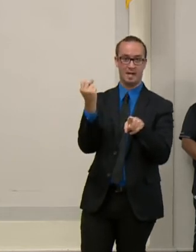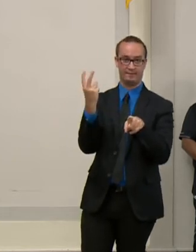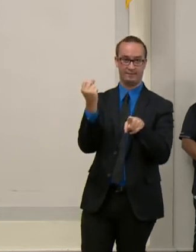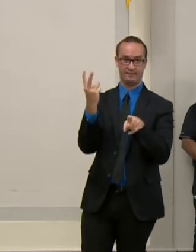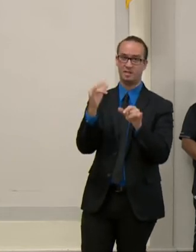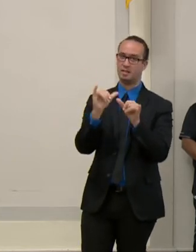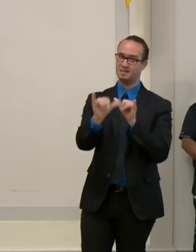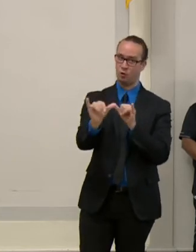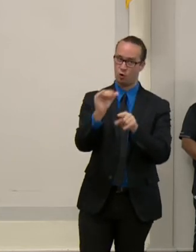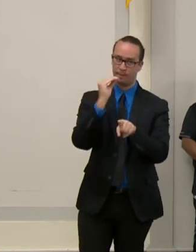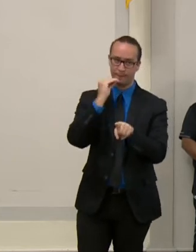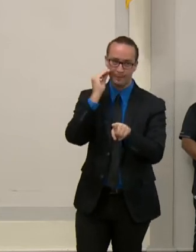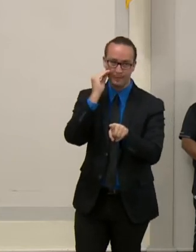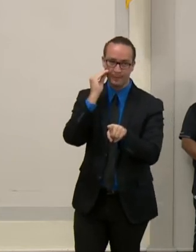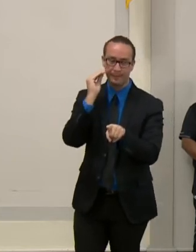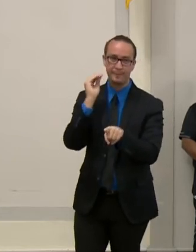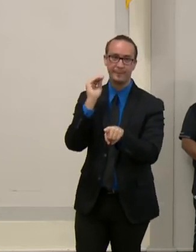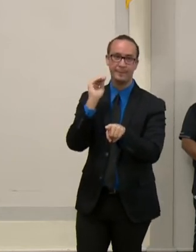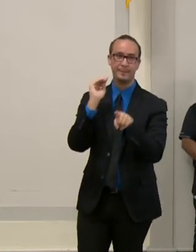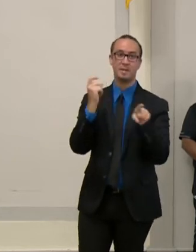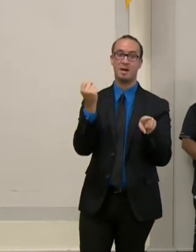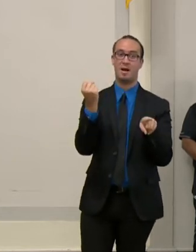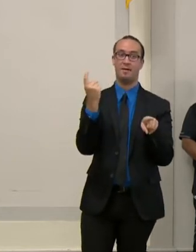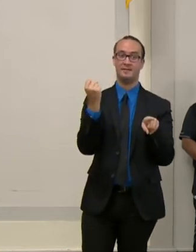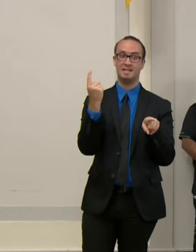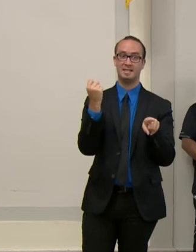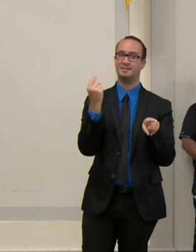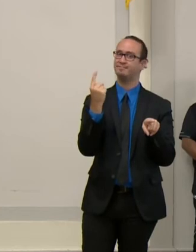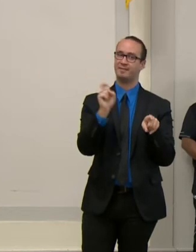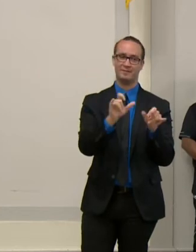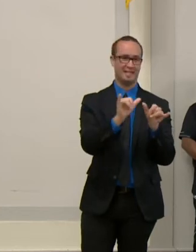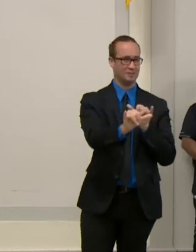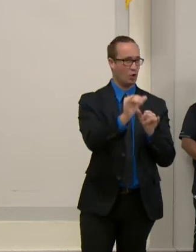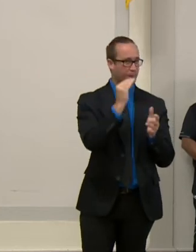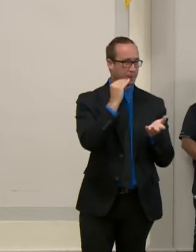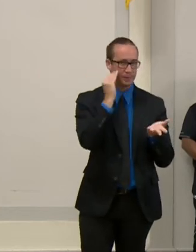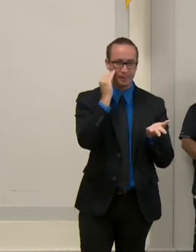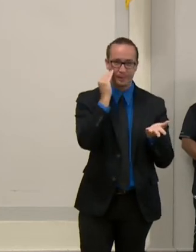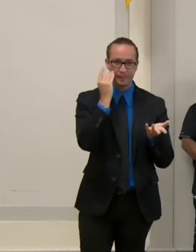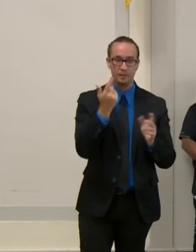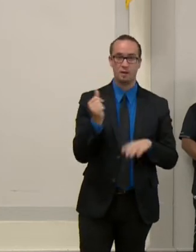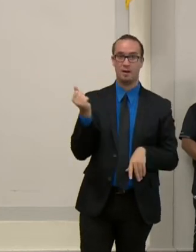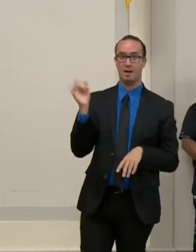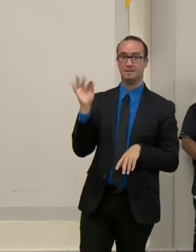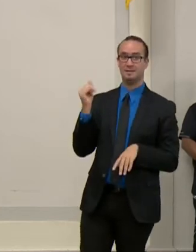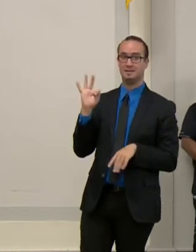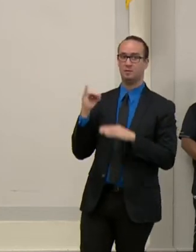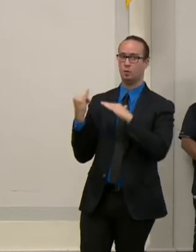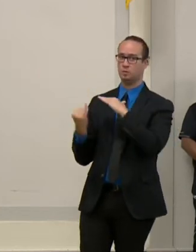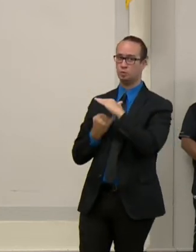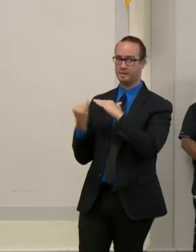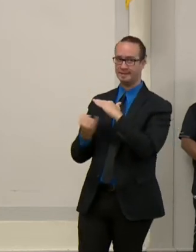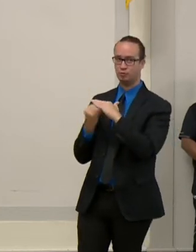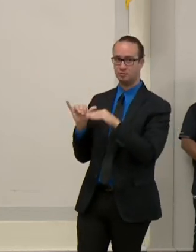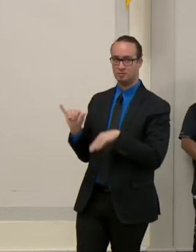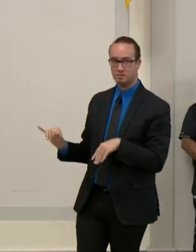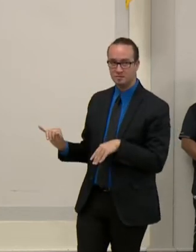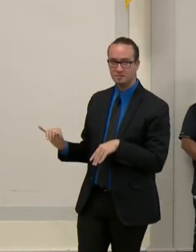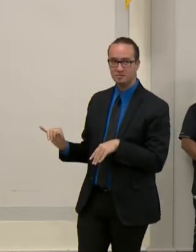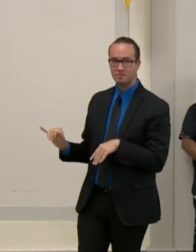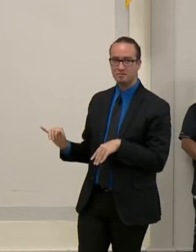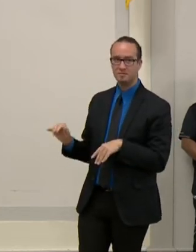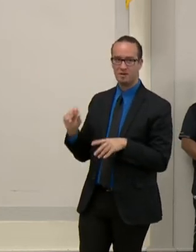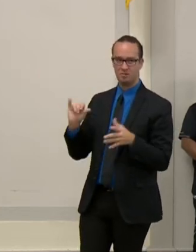from routine services. Of the 19 home isolated, 10 are from routine services. The Bureau of Solid Waste has a total of